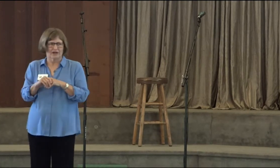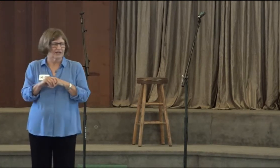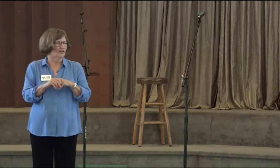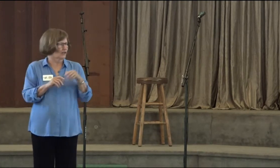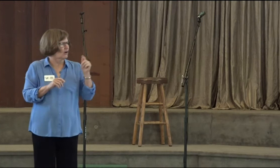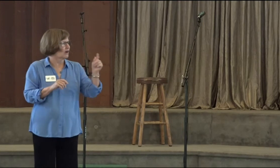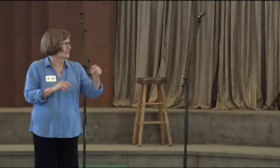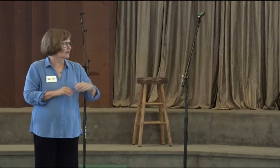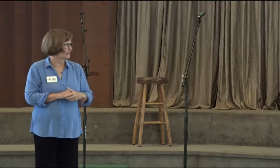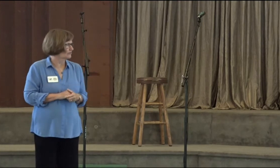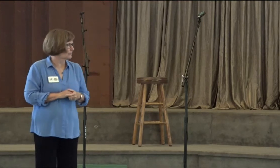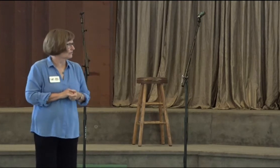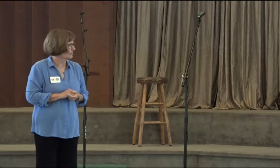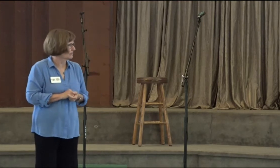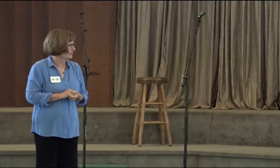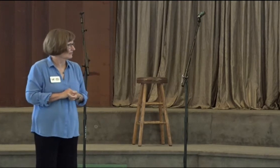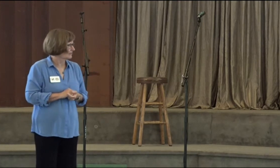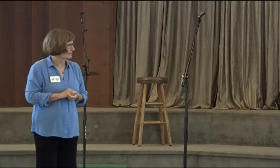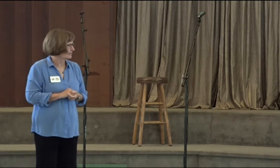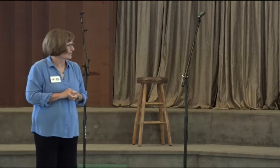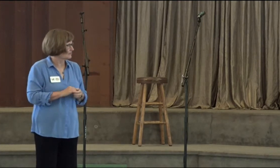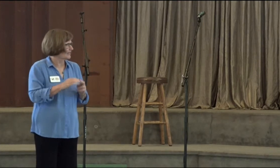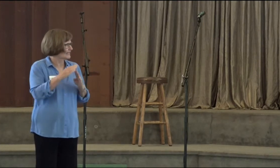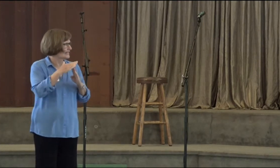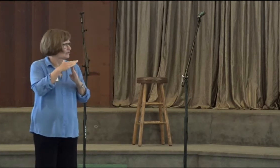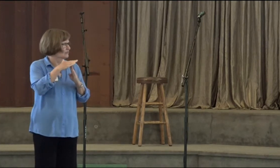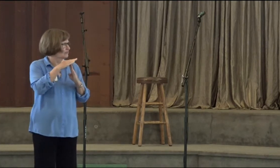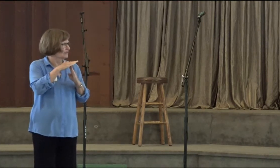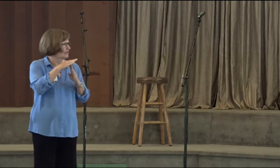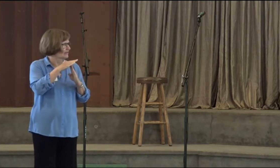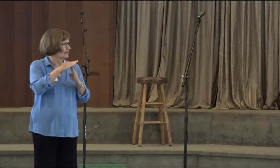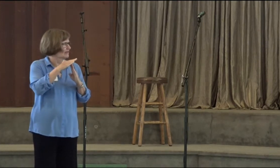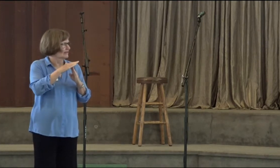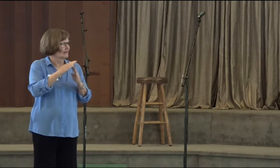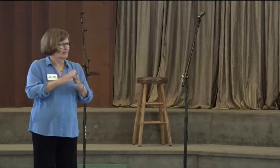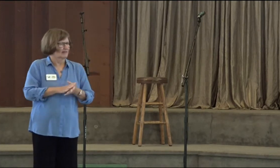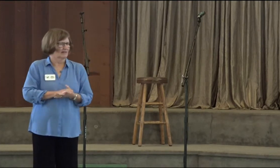We are here to call out the truth. This big T truth